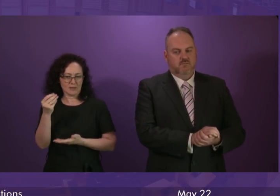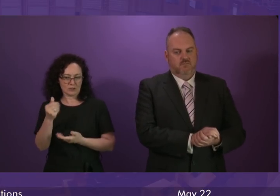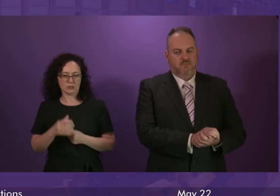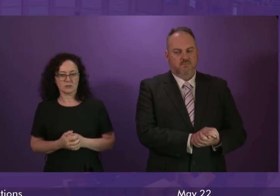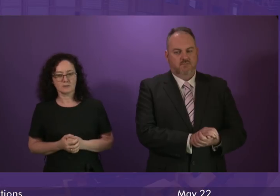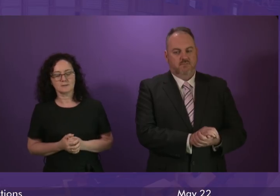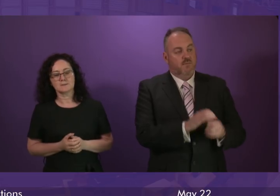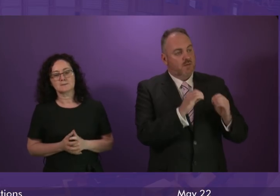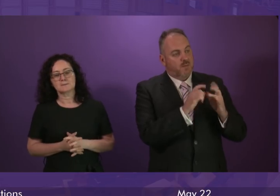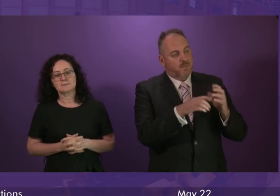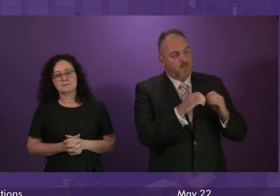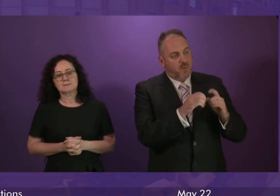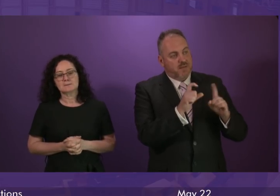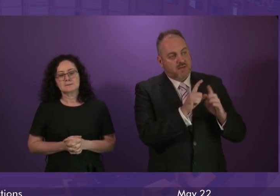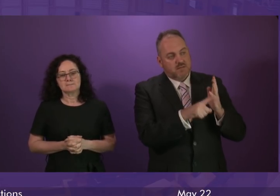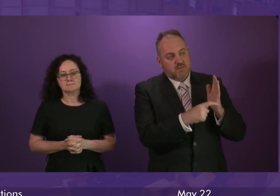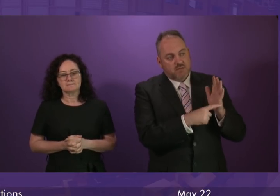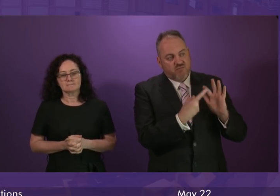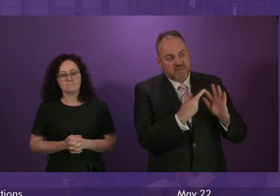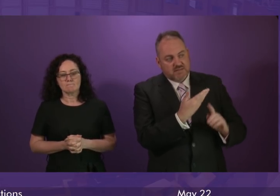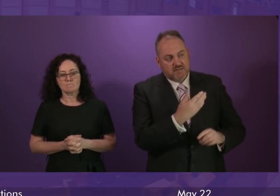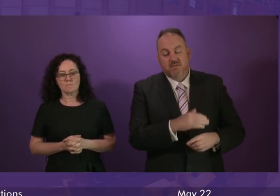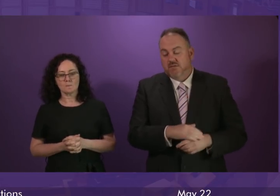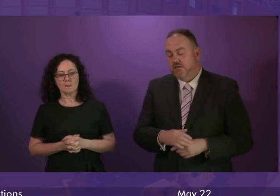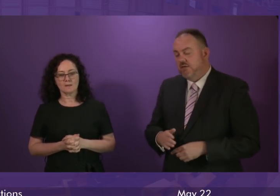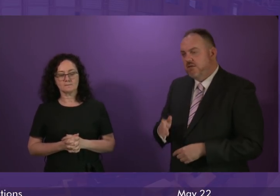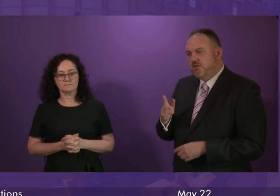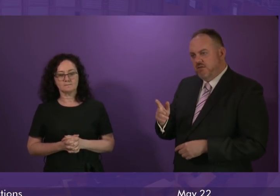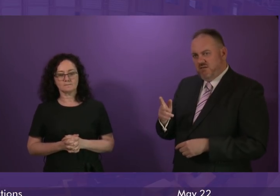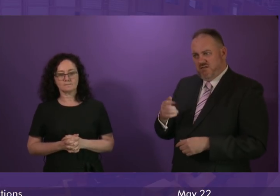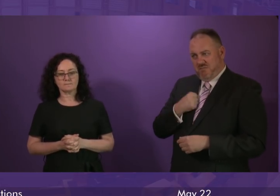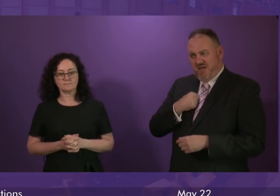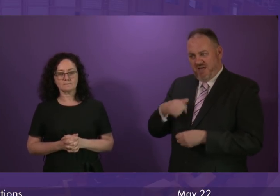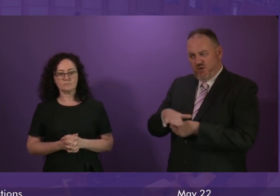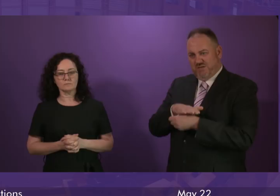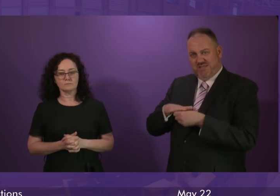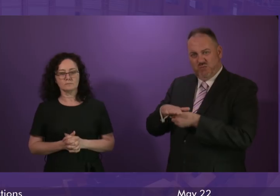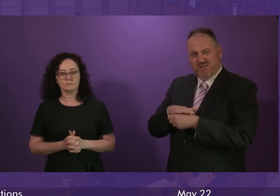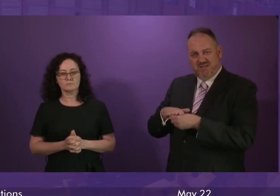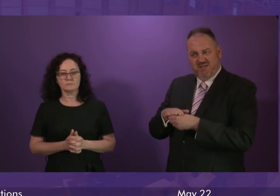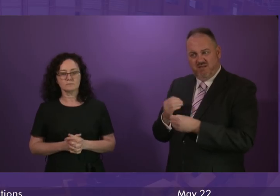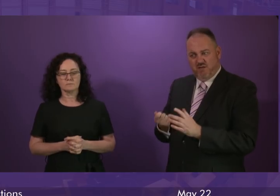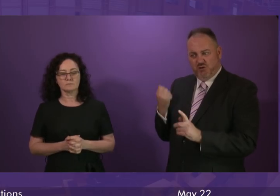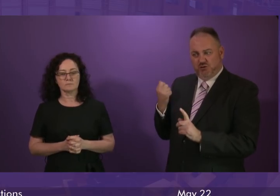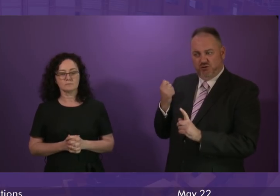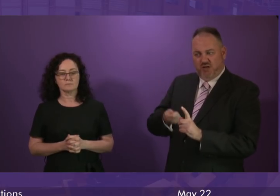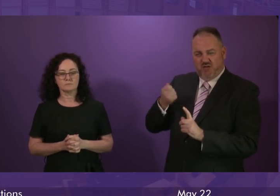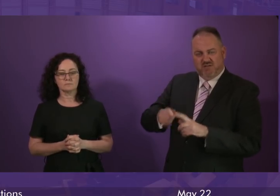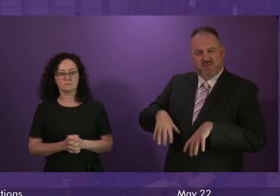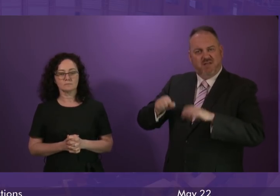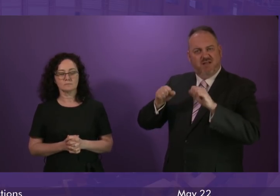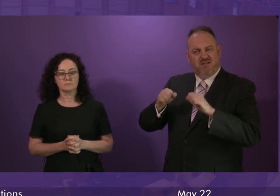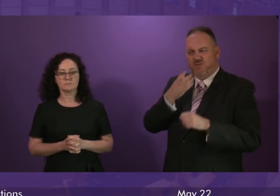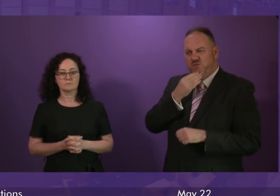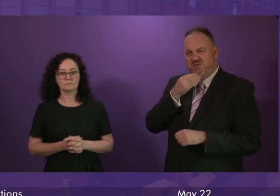The Cardtronics have imposed charges in two previous free-to-use ATMs in my constituency. It appears a dispute between them and Link explaining